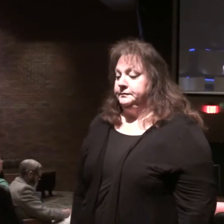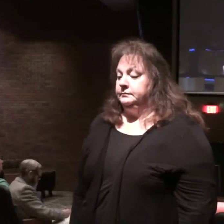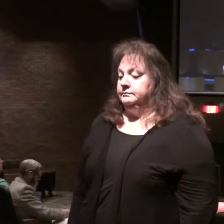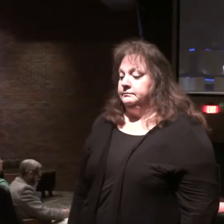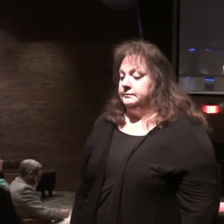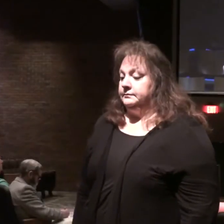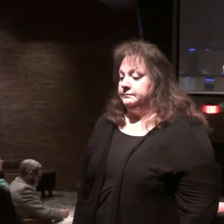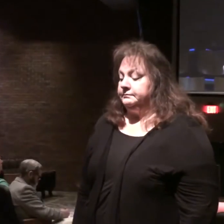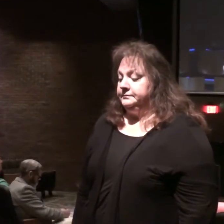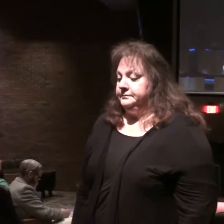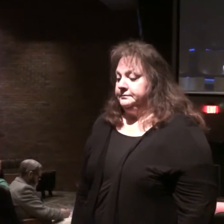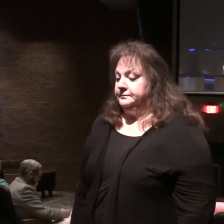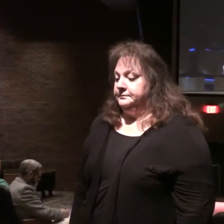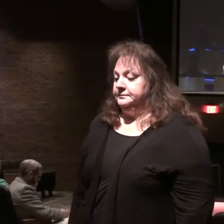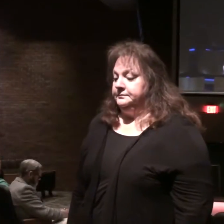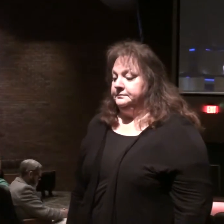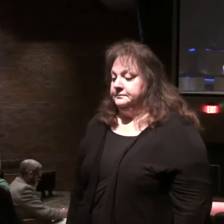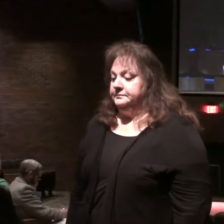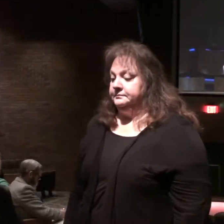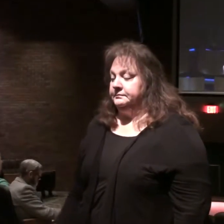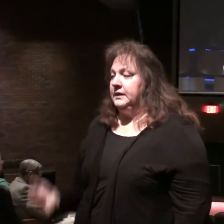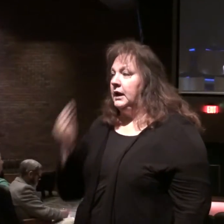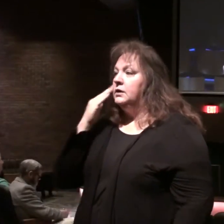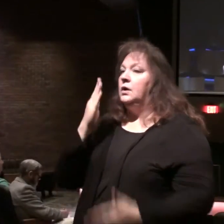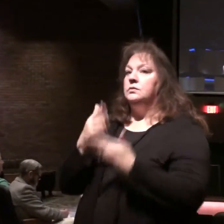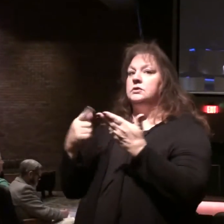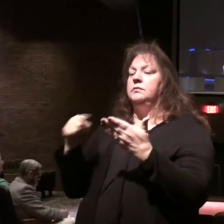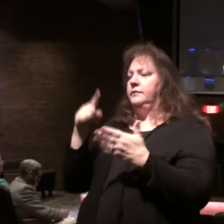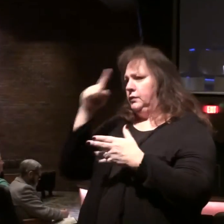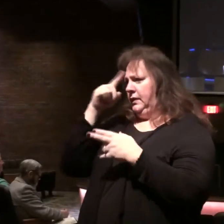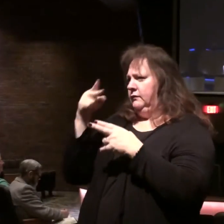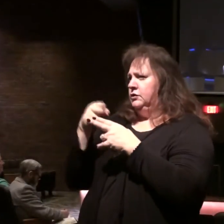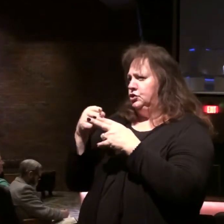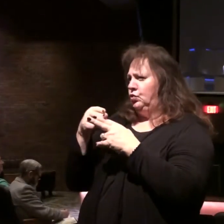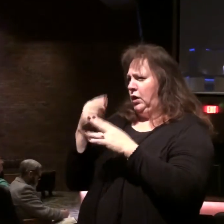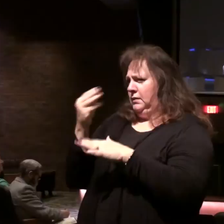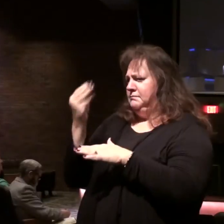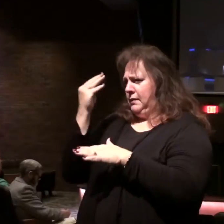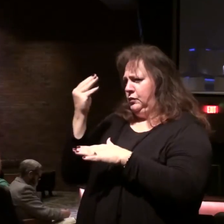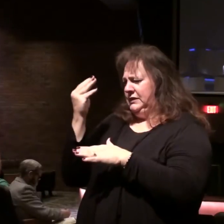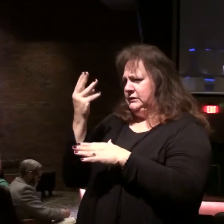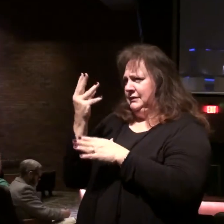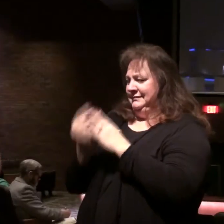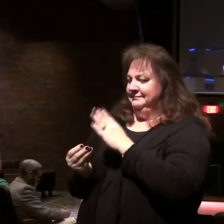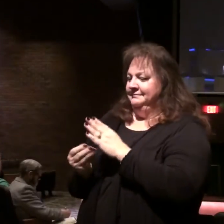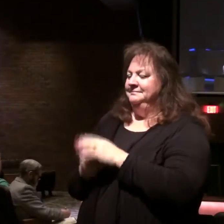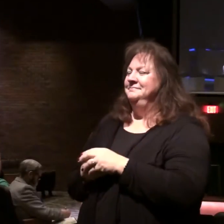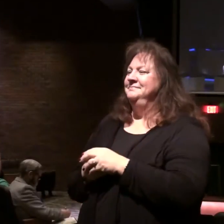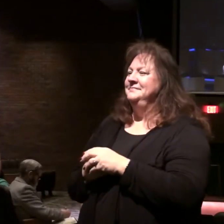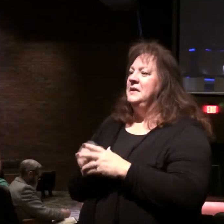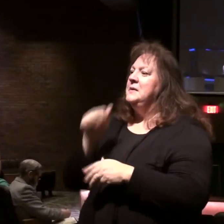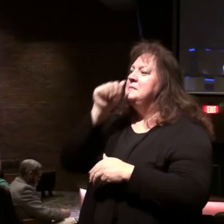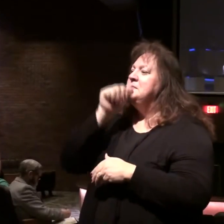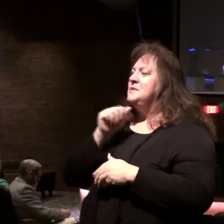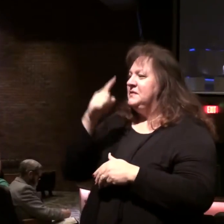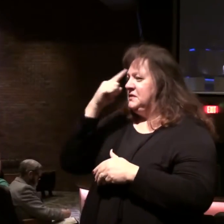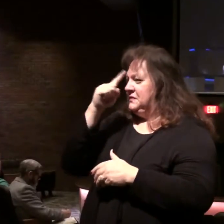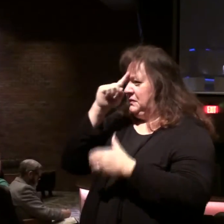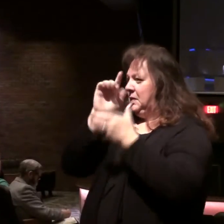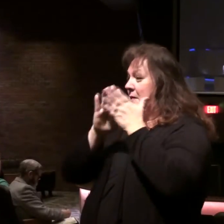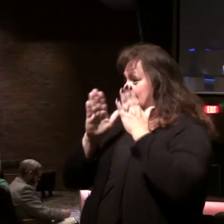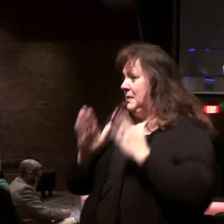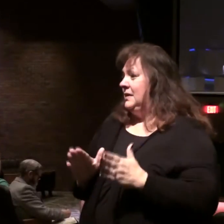a couple of weeks. And I realize some of us have short memories. Here is the perseverance of the saints.